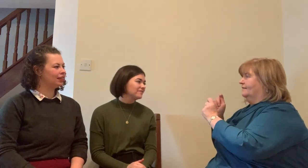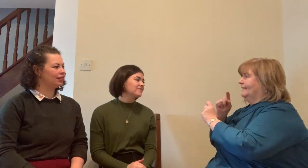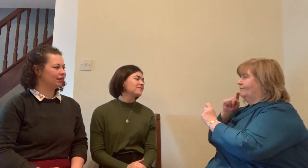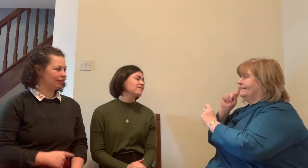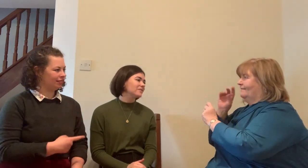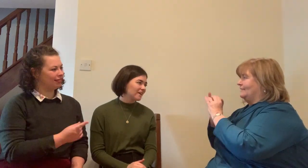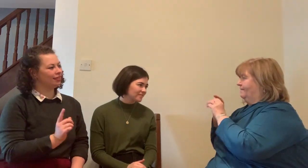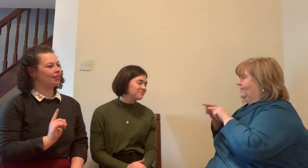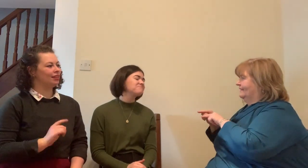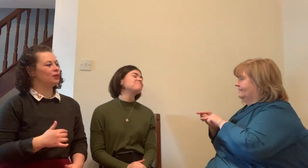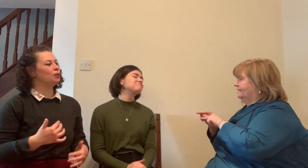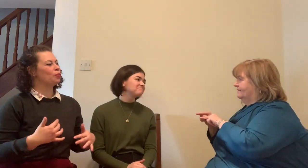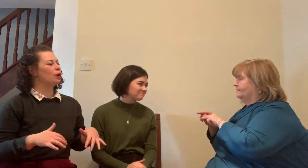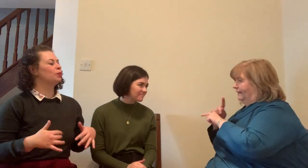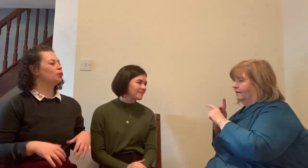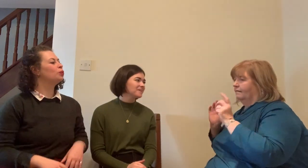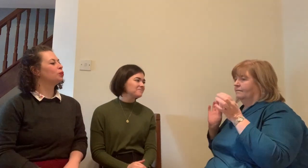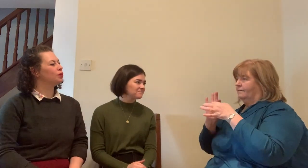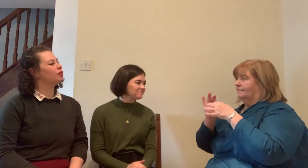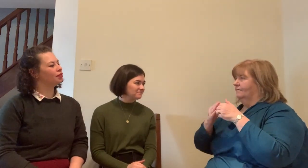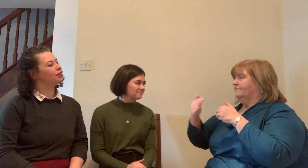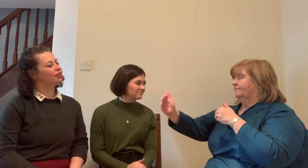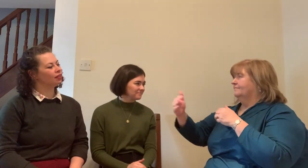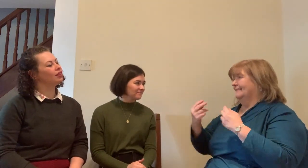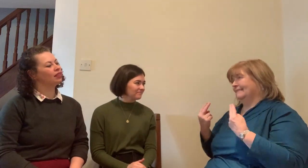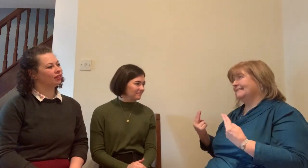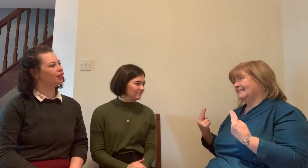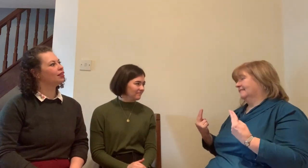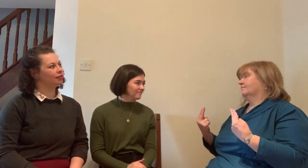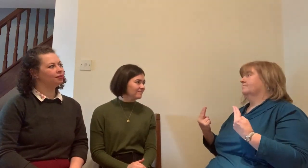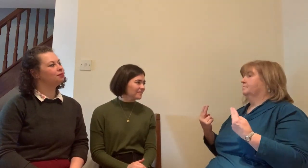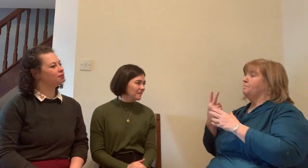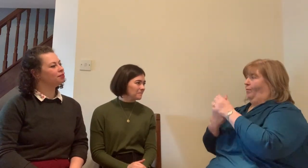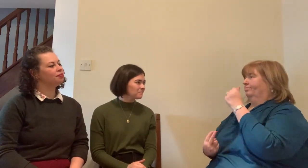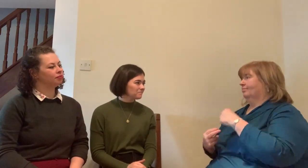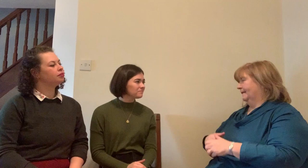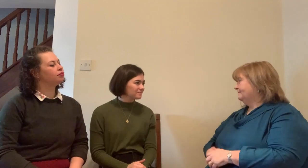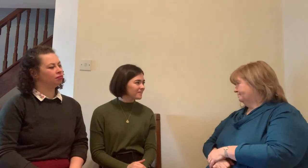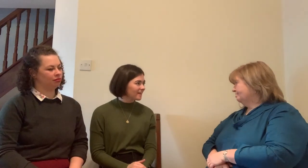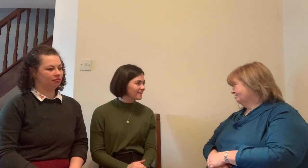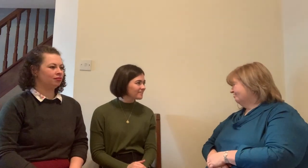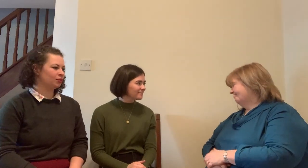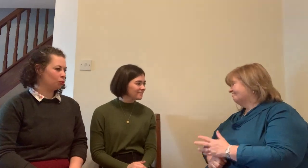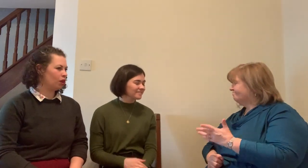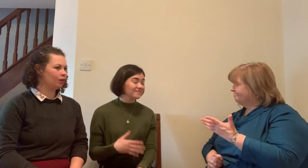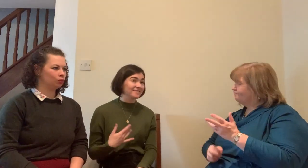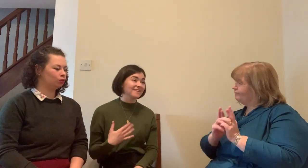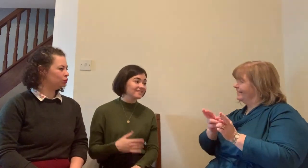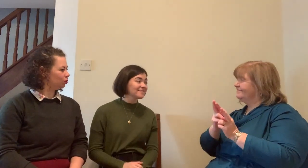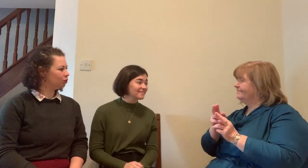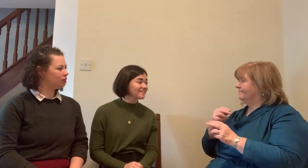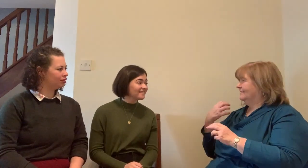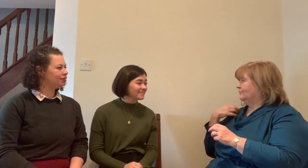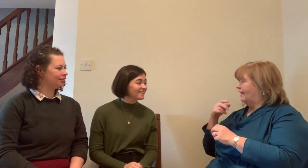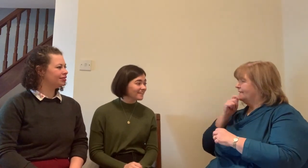in and around eight years ago there was a specific interpreter who struggled through a psychological